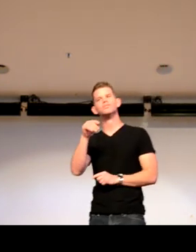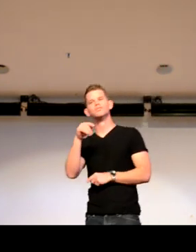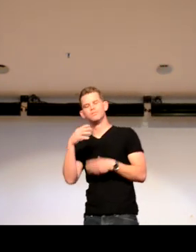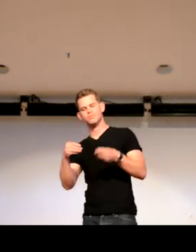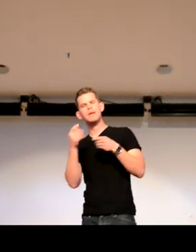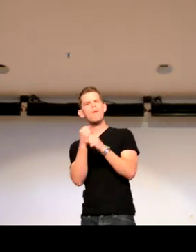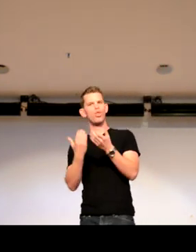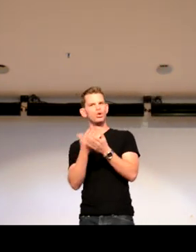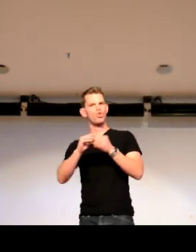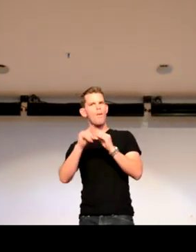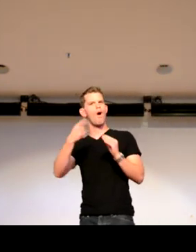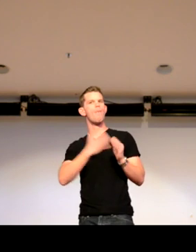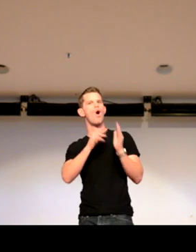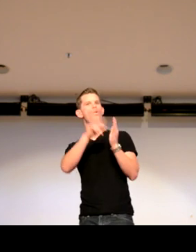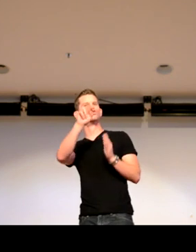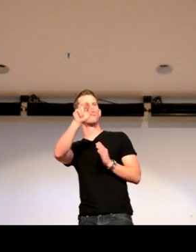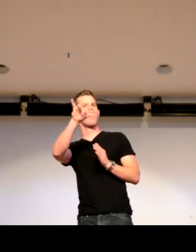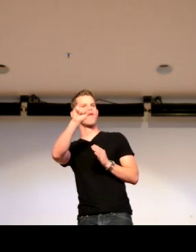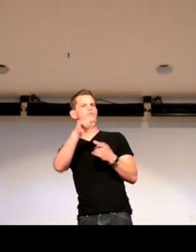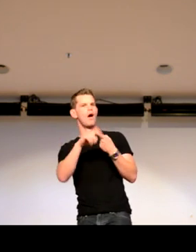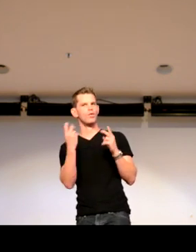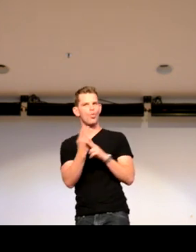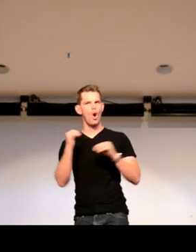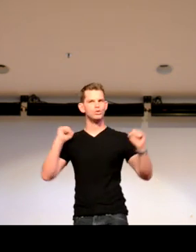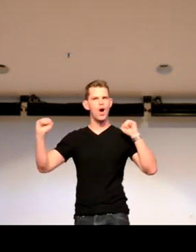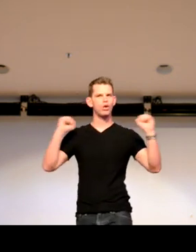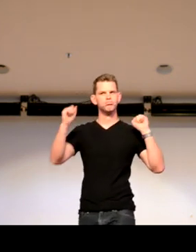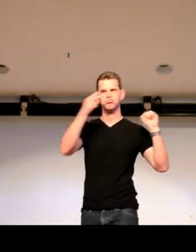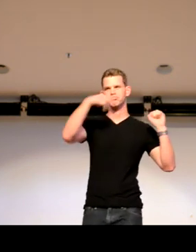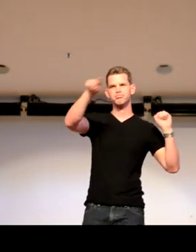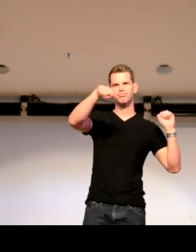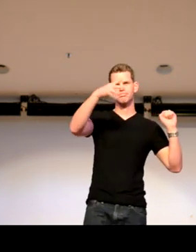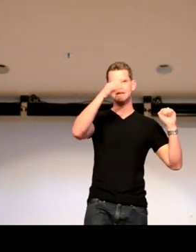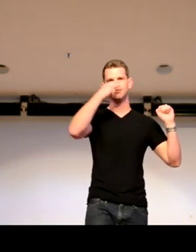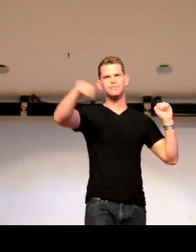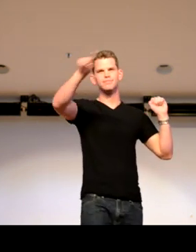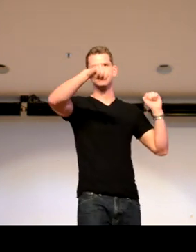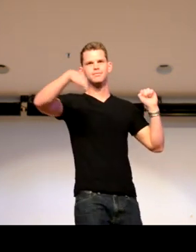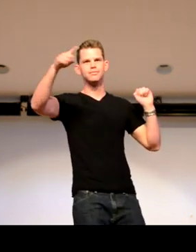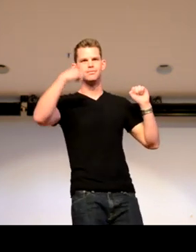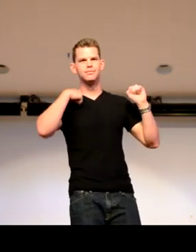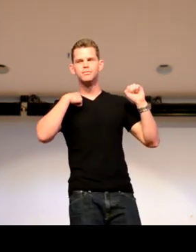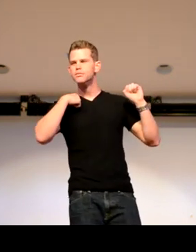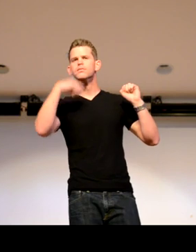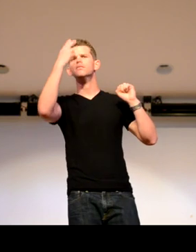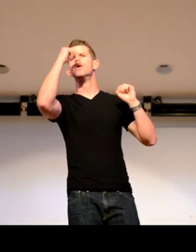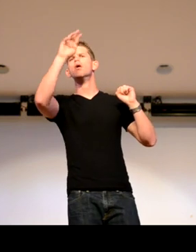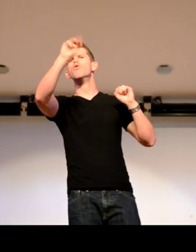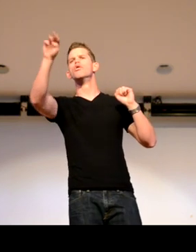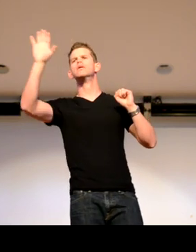Okay, on Switched at Birth, you know, there's a storyline about my character, Travis. You know, it works